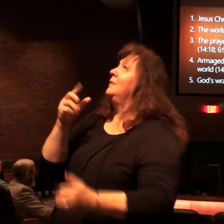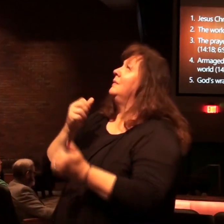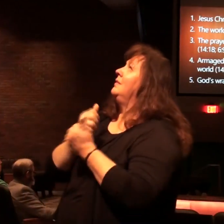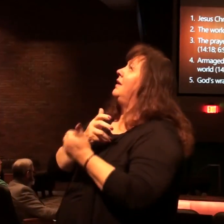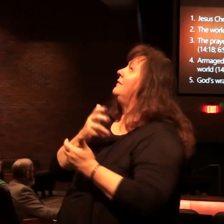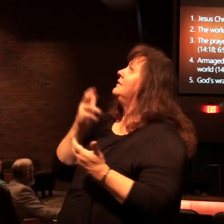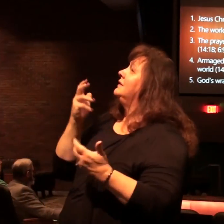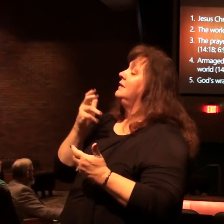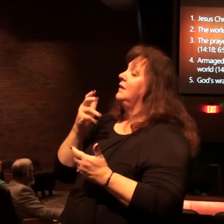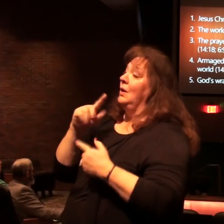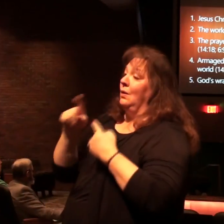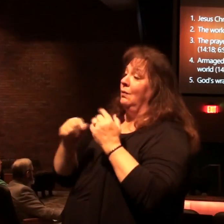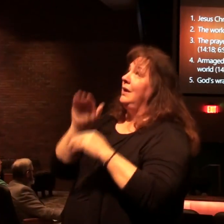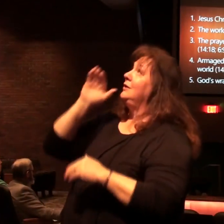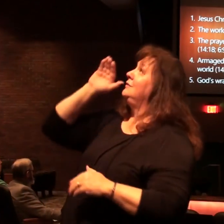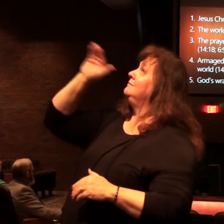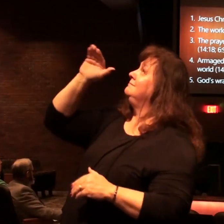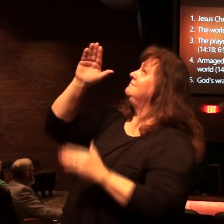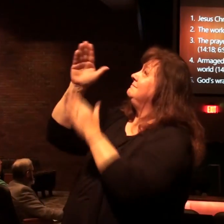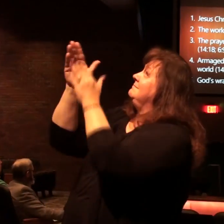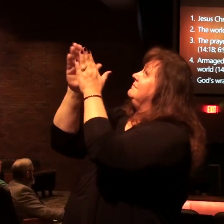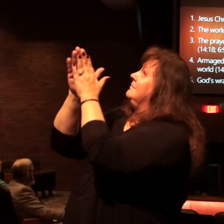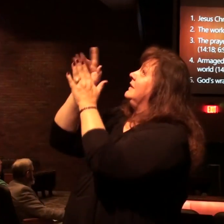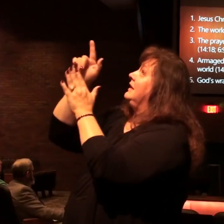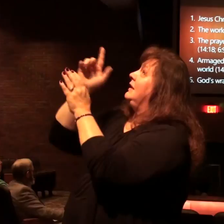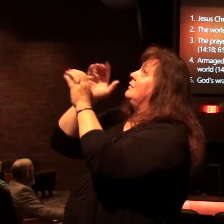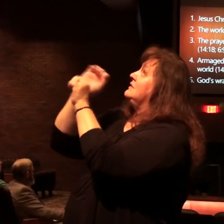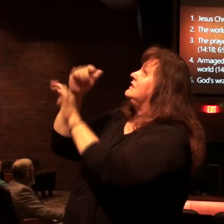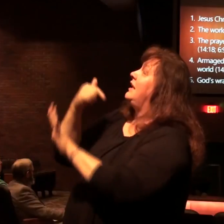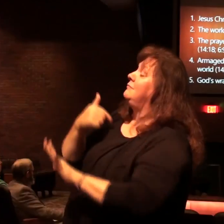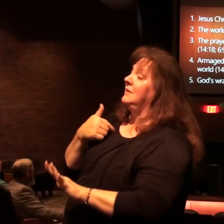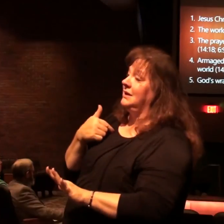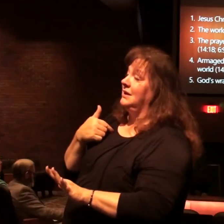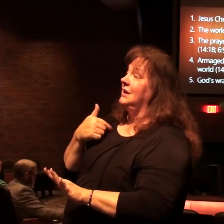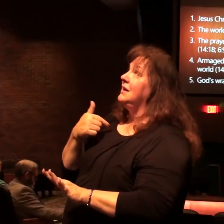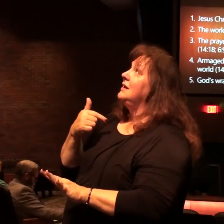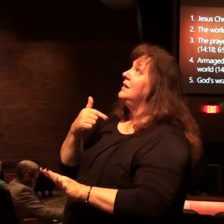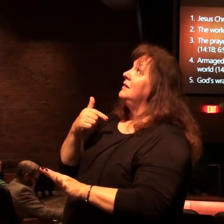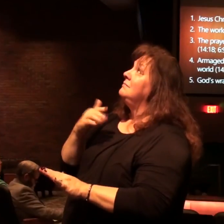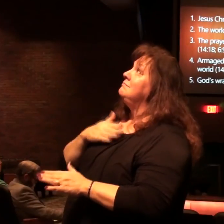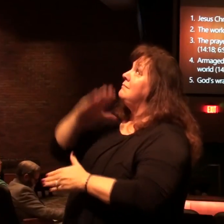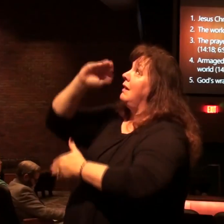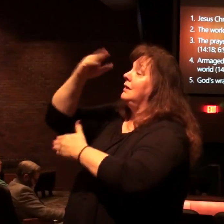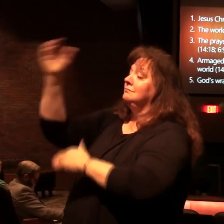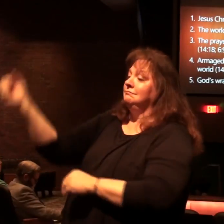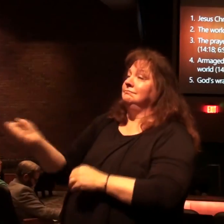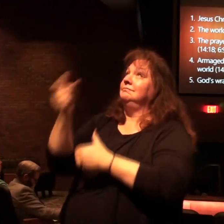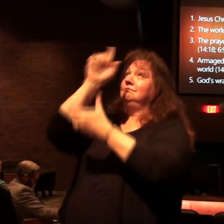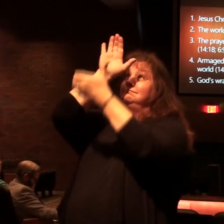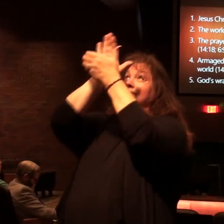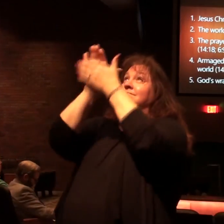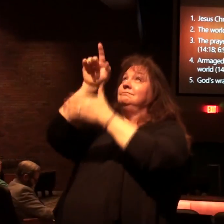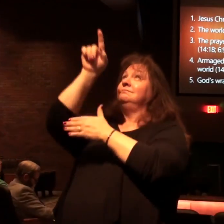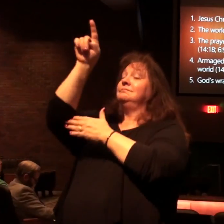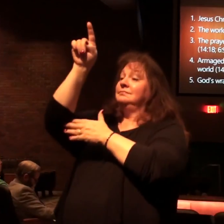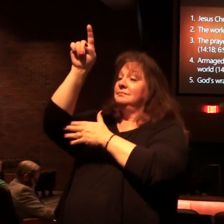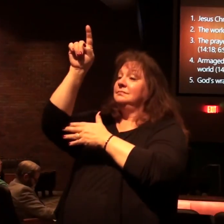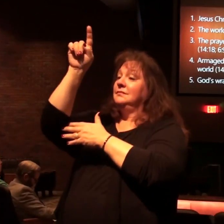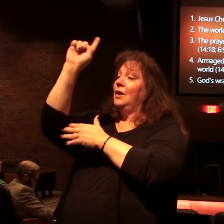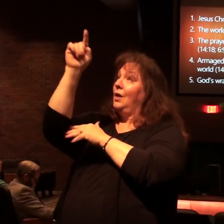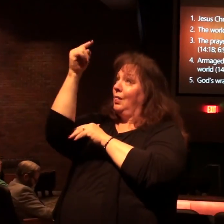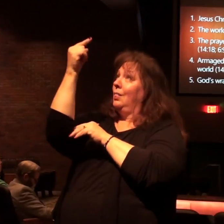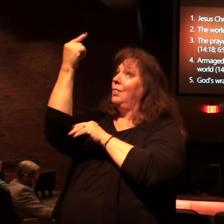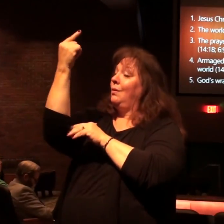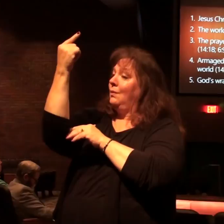says, if you'll call upon me, I'll save you. If you'll place my son, your faith in my son,